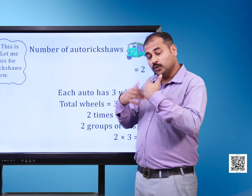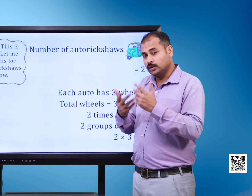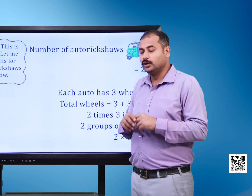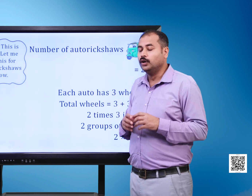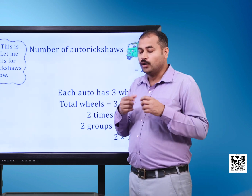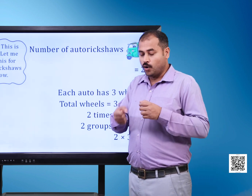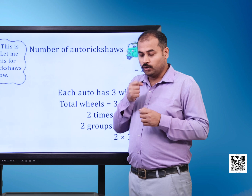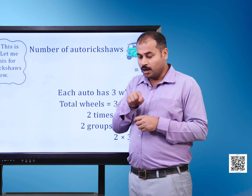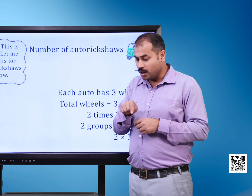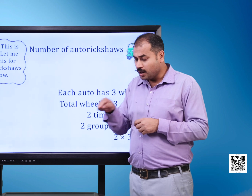is equal to 6.